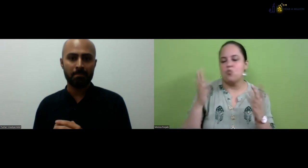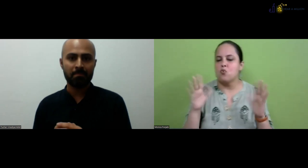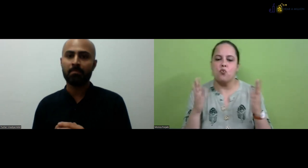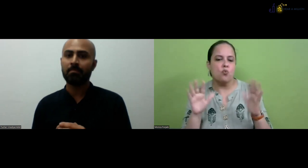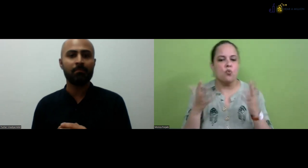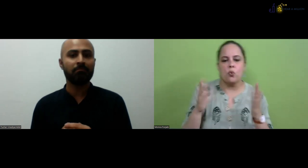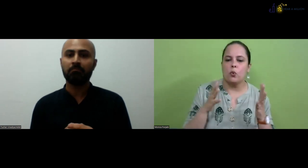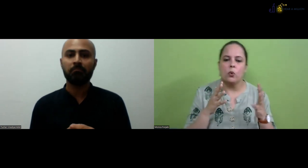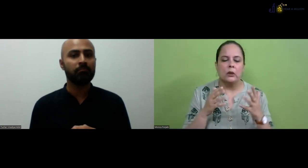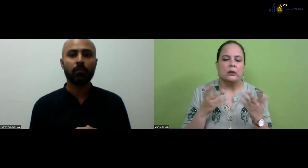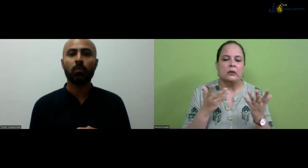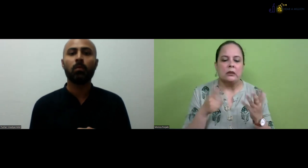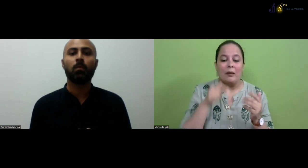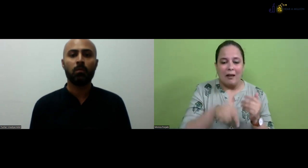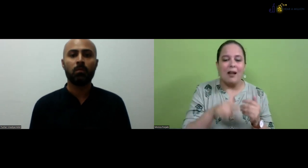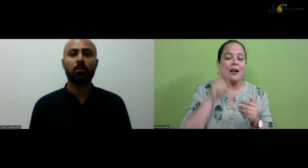have deaf teachers.